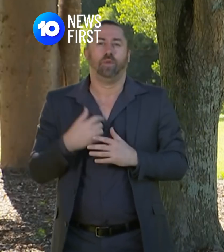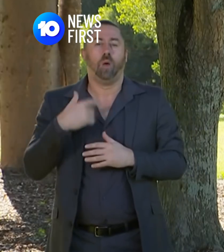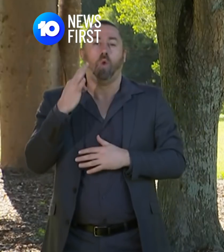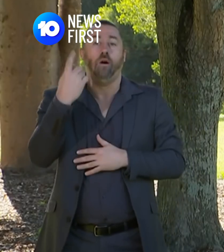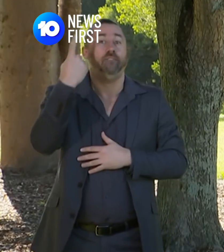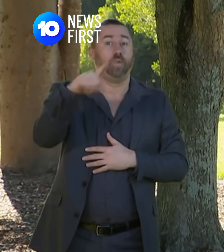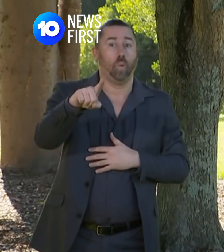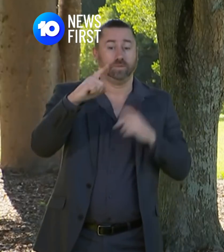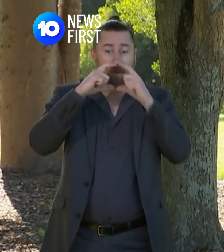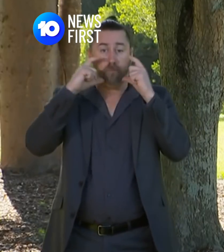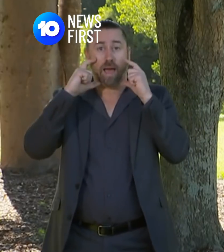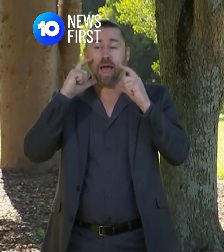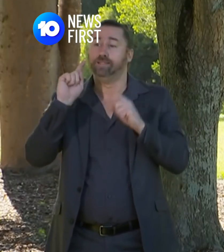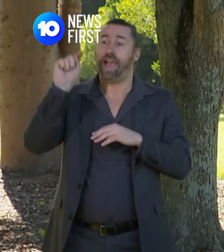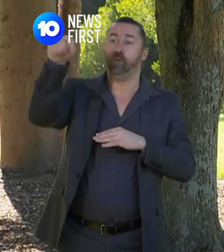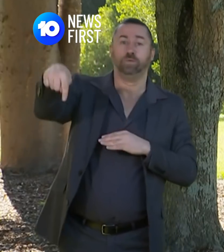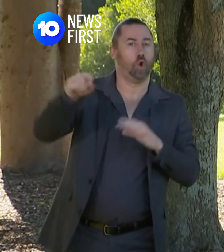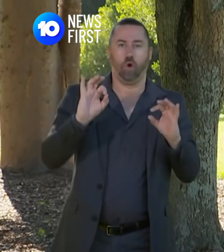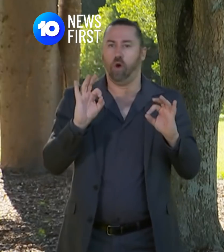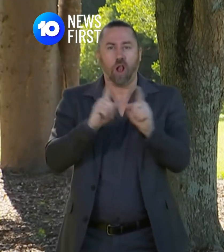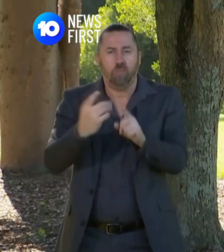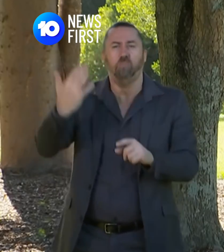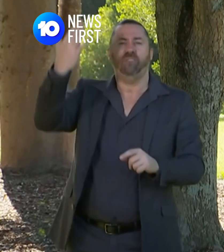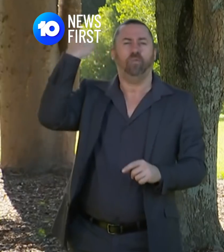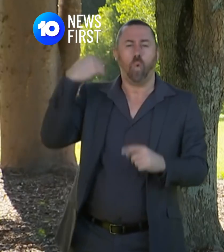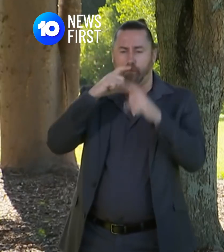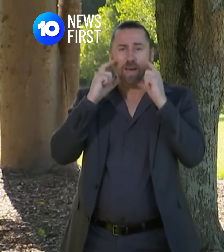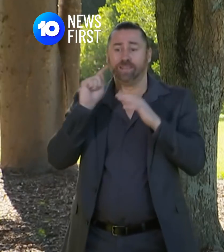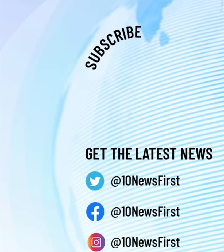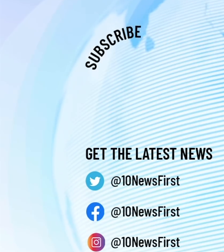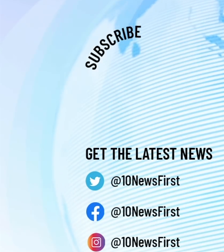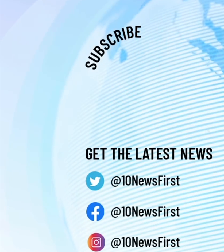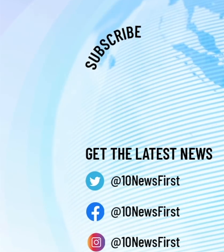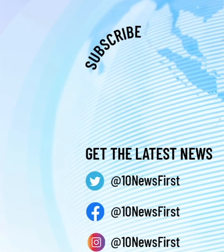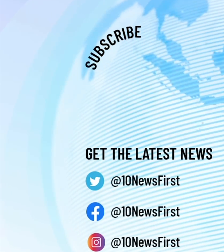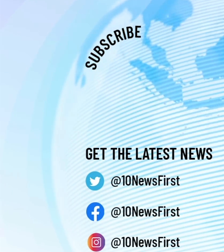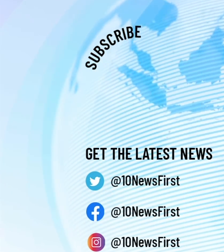outside particularly if you can socially distance thank you